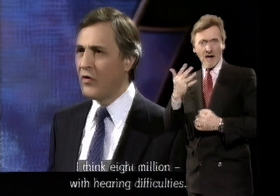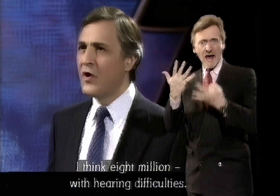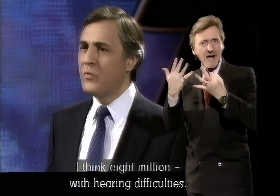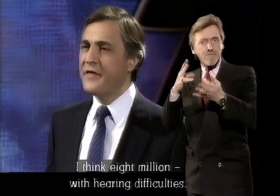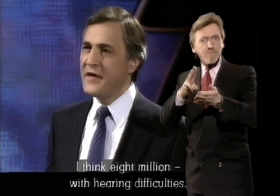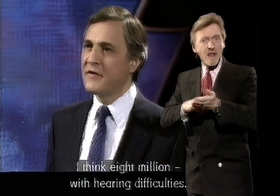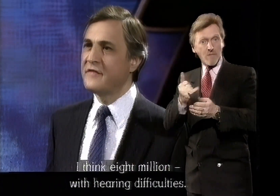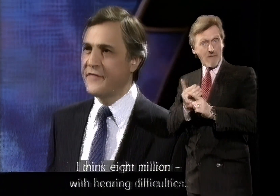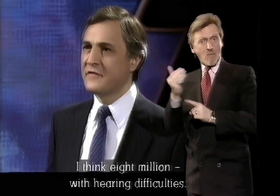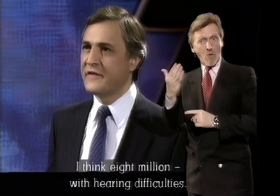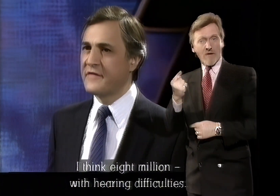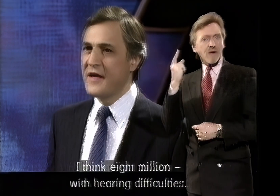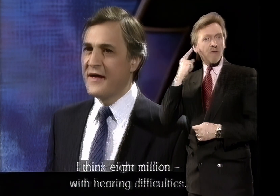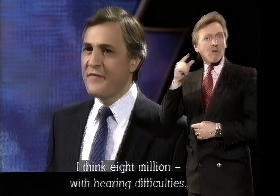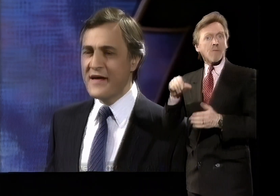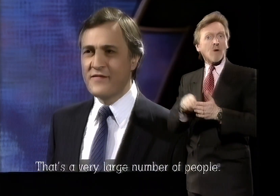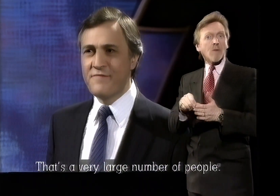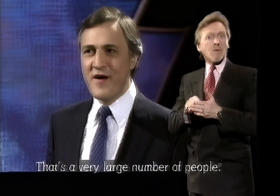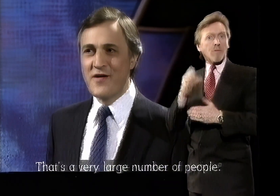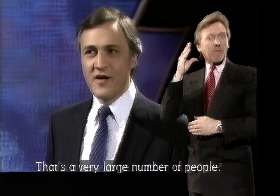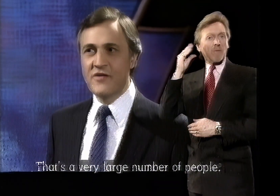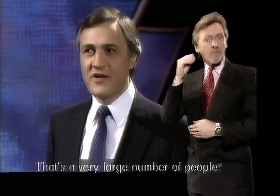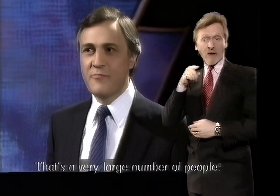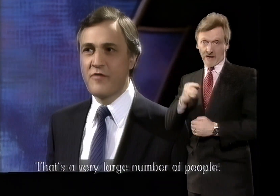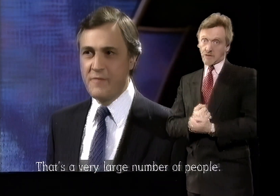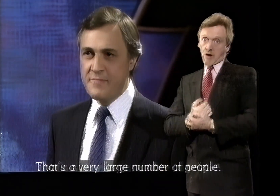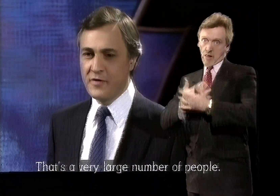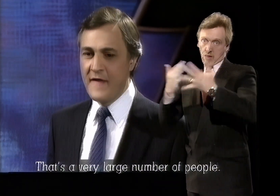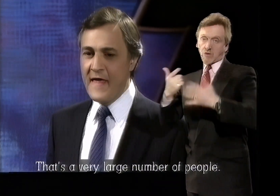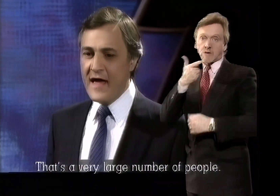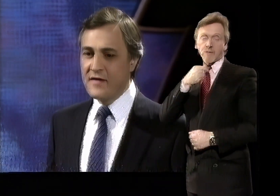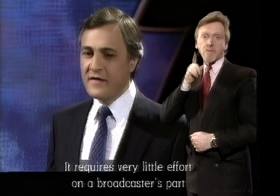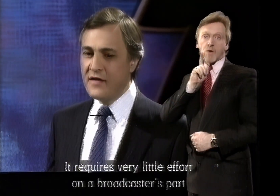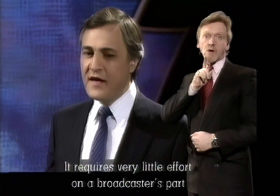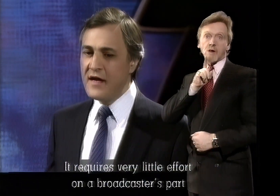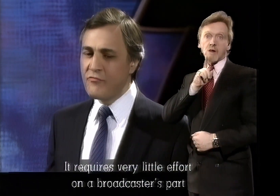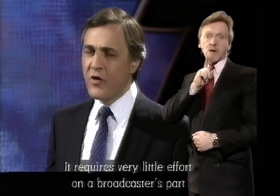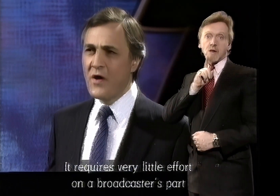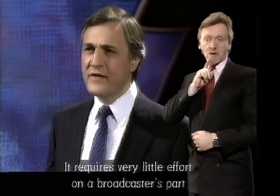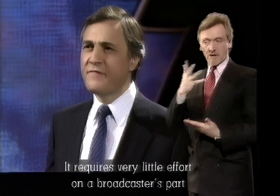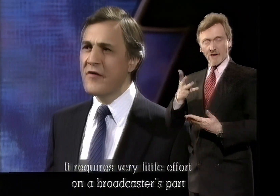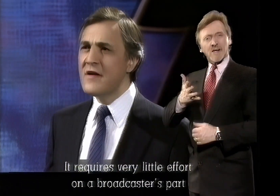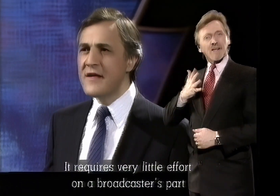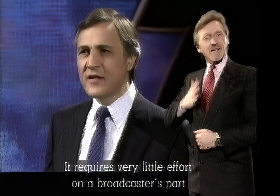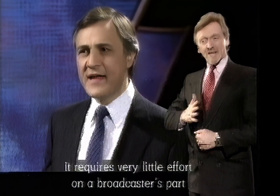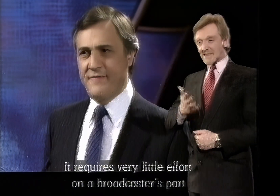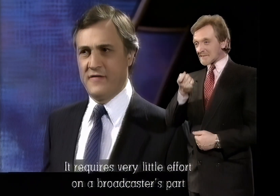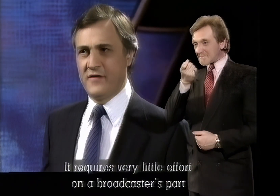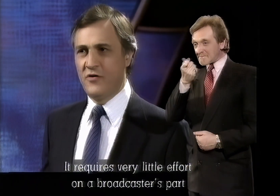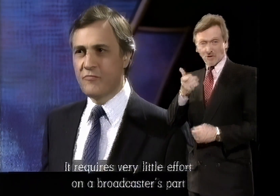with hearing difficulties. And that is a very large number of people. And it requires very little effort on a